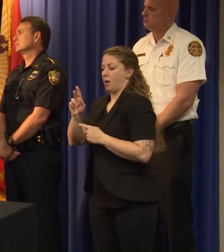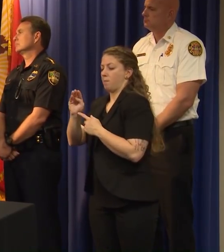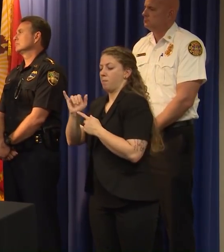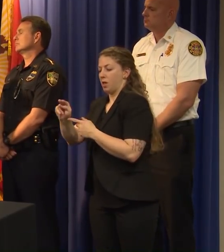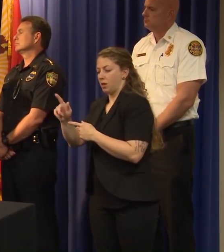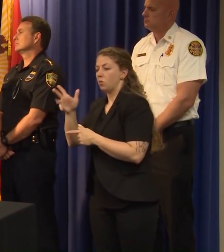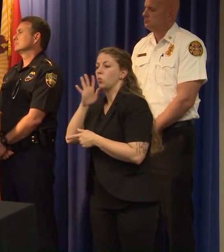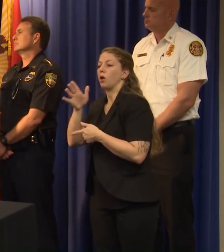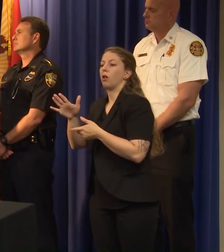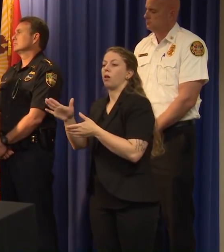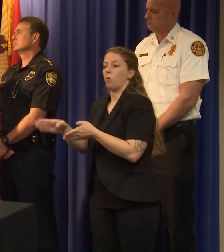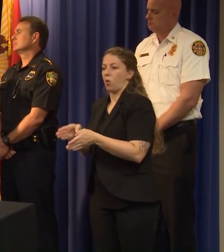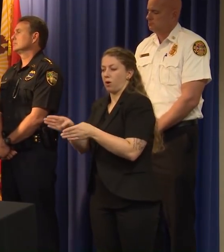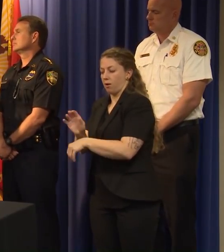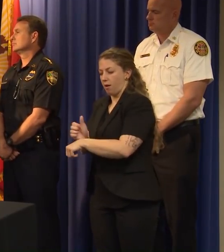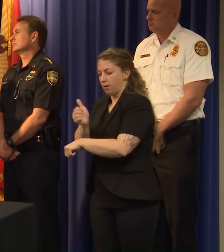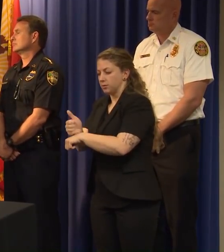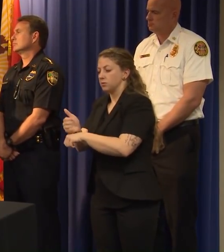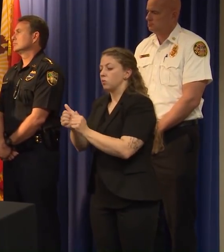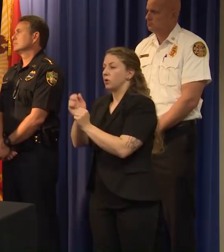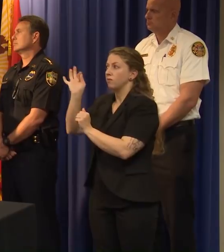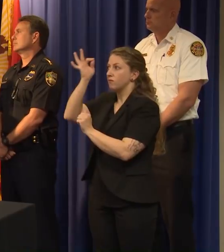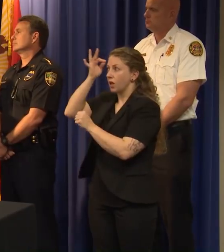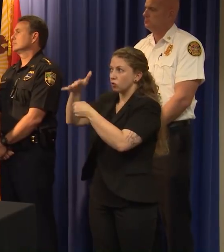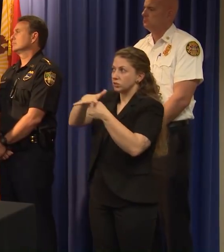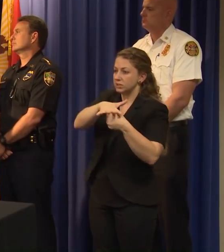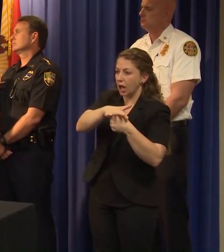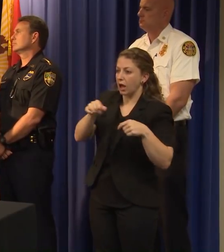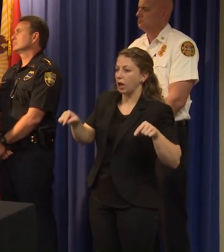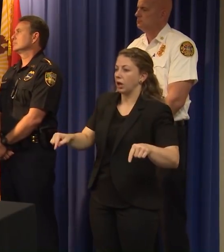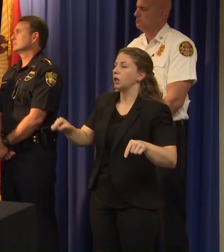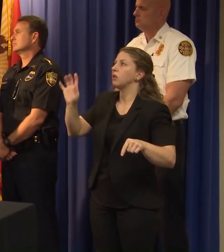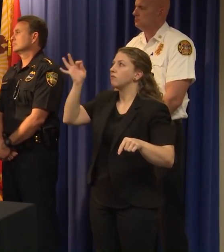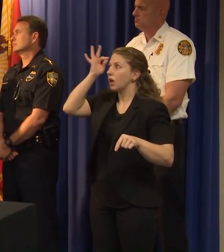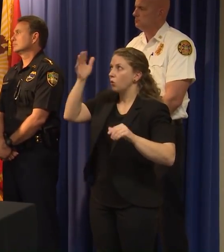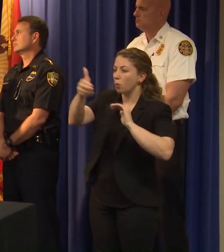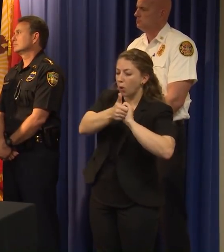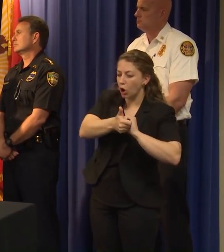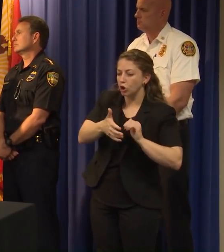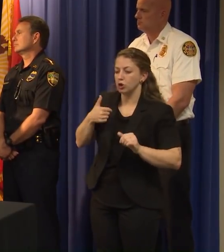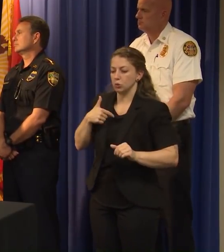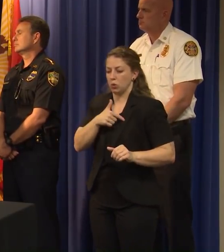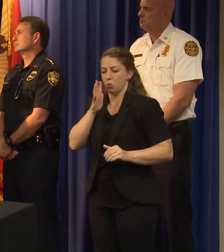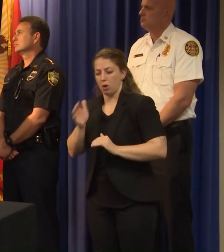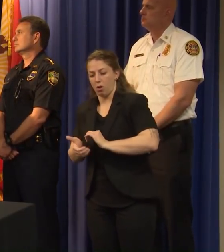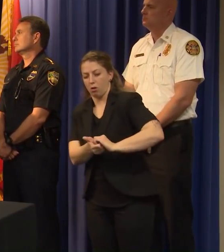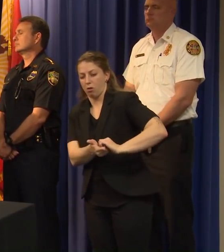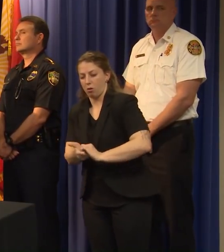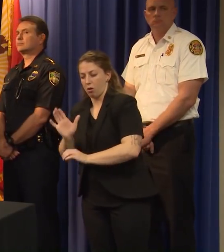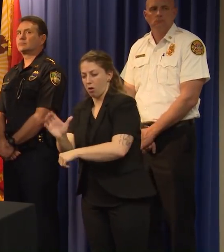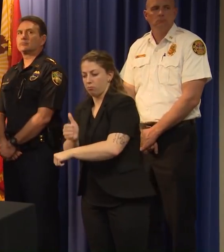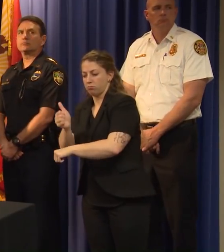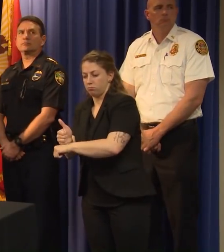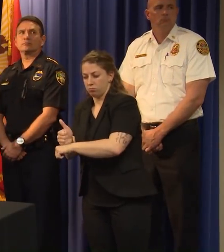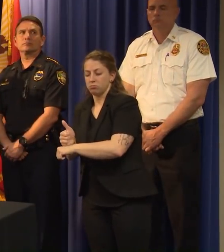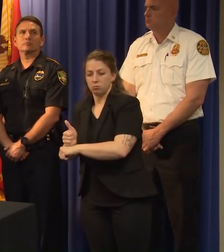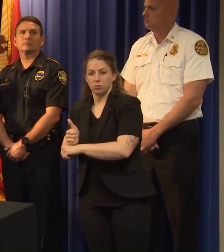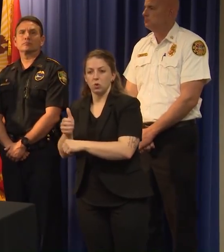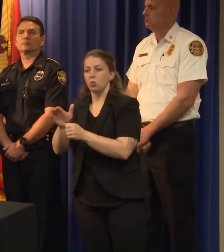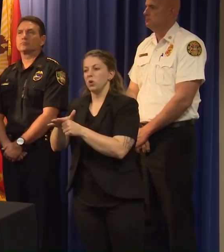partners and at, uh, the city, the site we're going to partner in with, uh, local hospital officials. Last question.